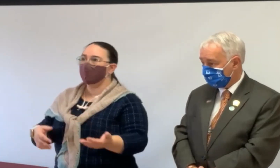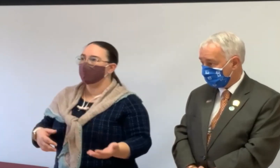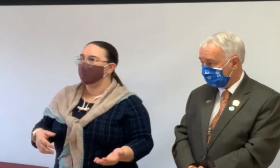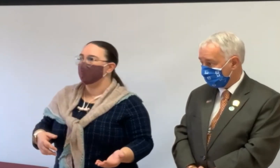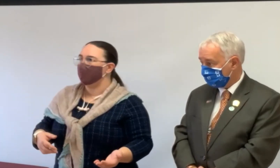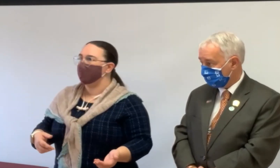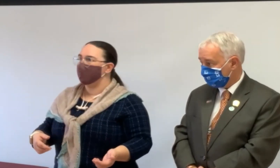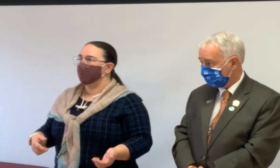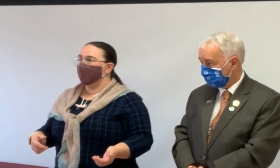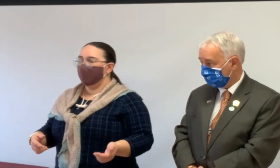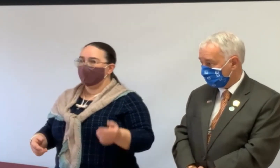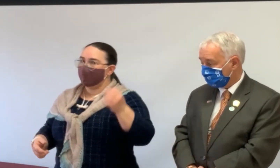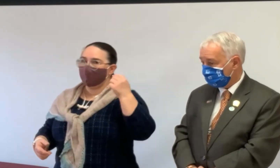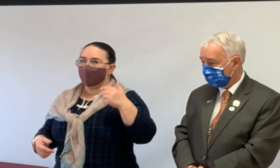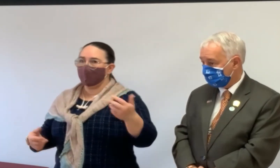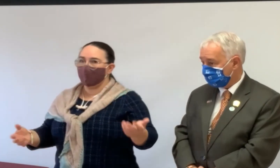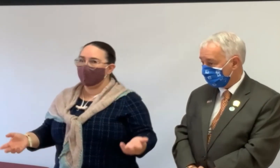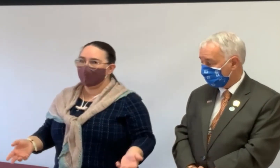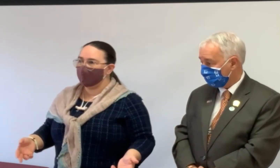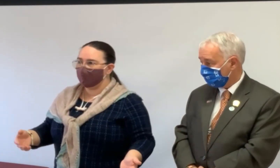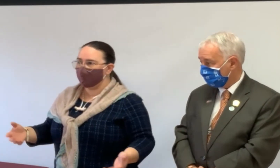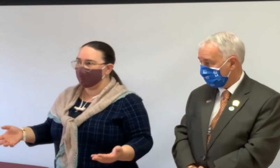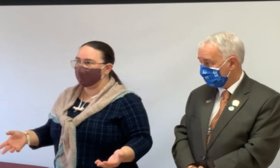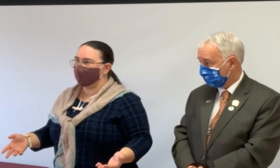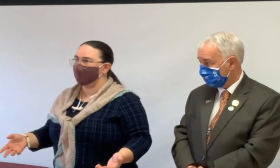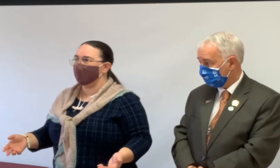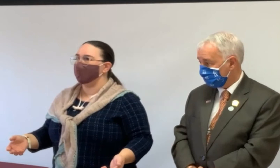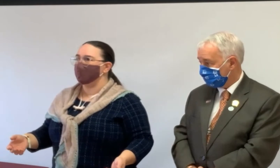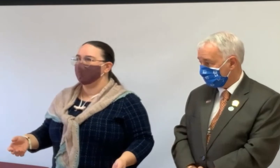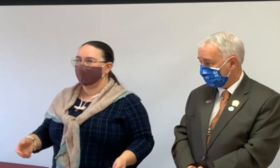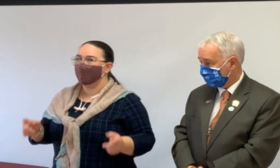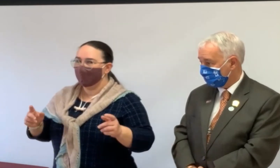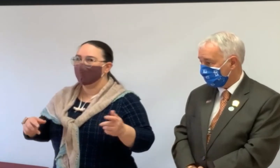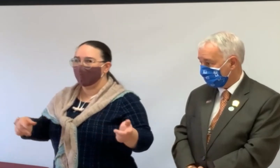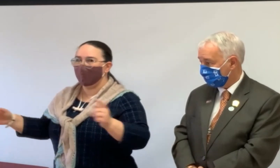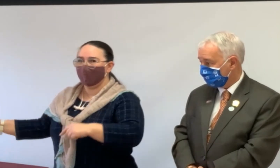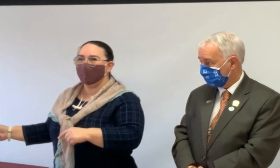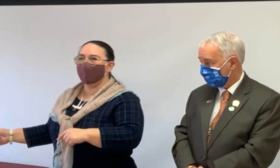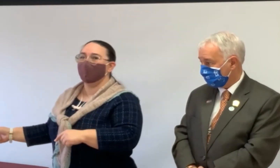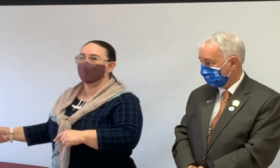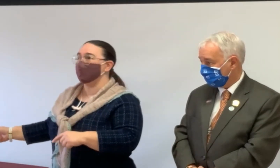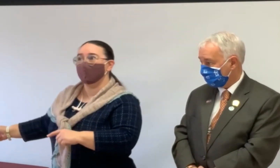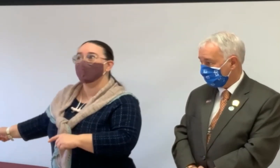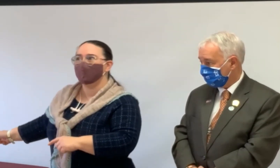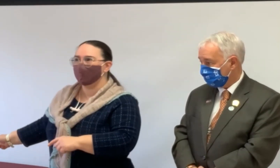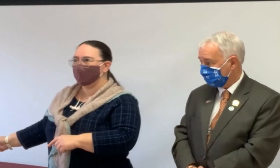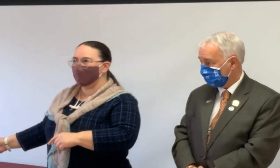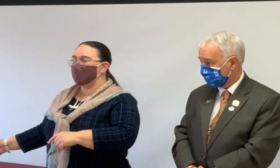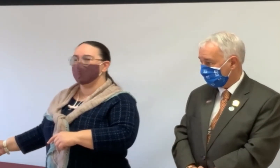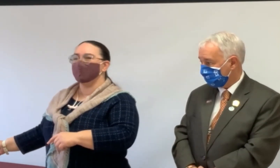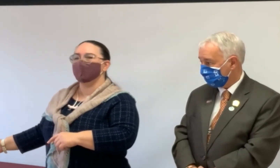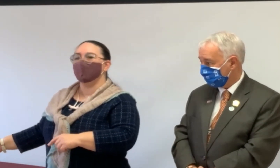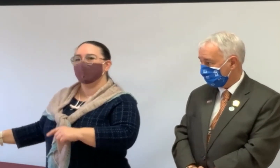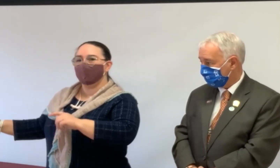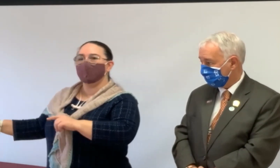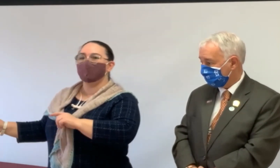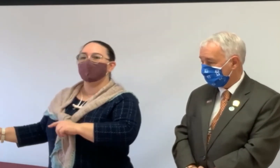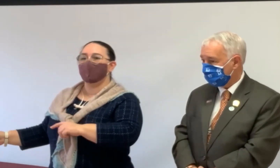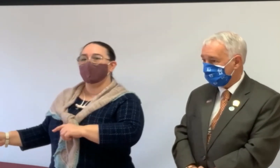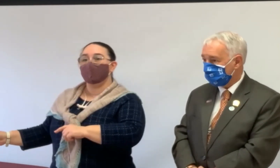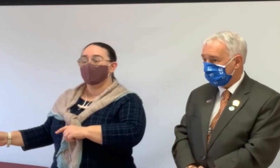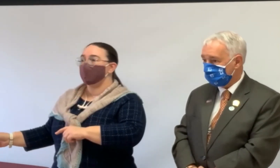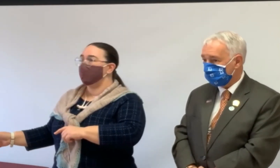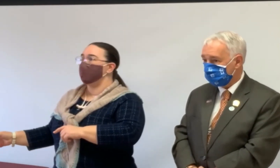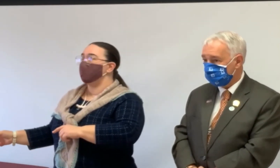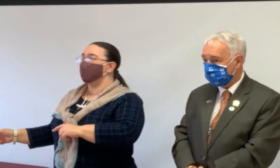moved into an apartment and guess what I helped her do, you know, four or five years later, buy the house next door to the one she used to own, because